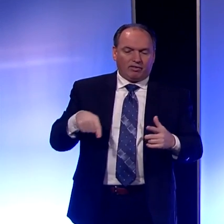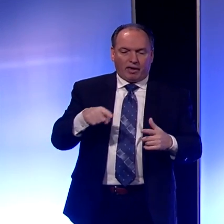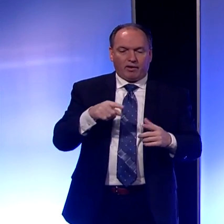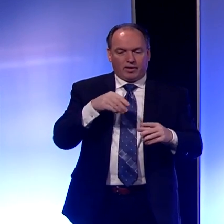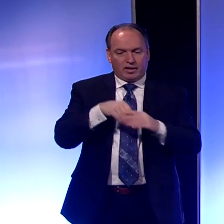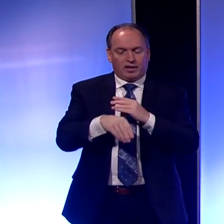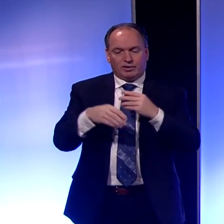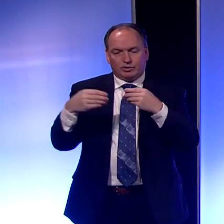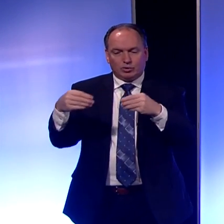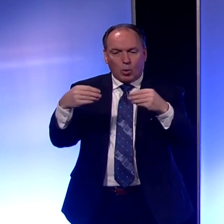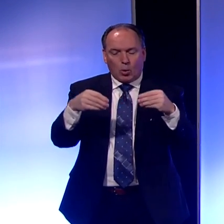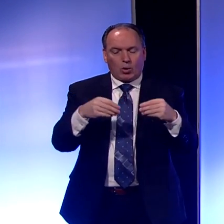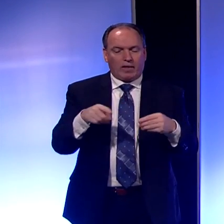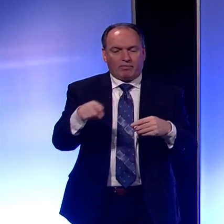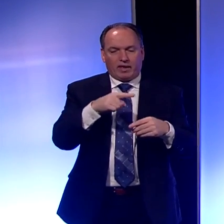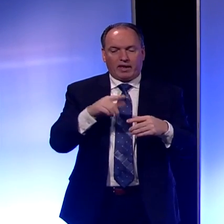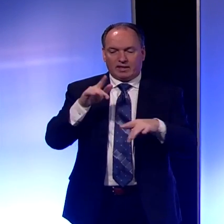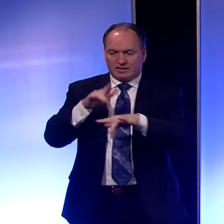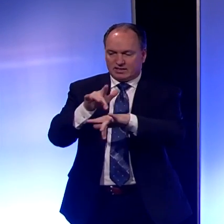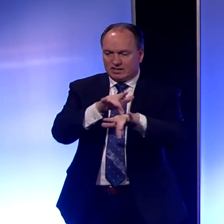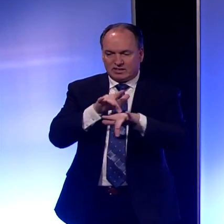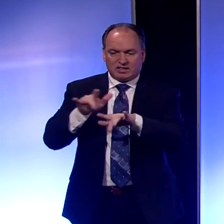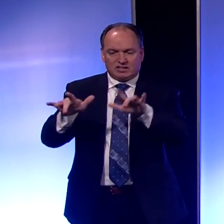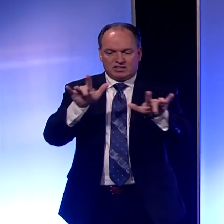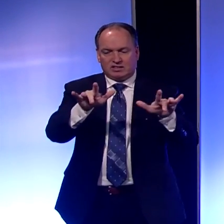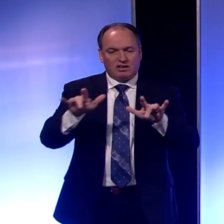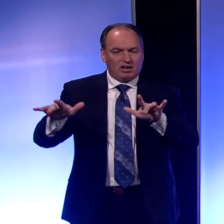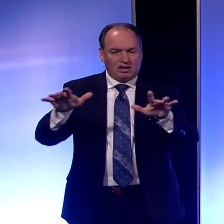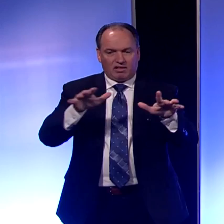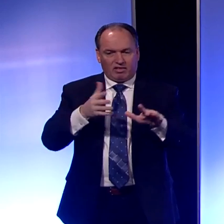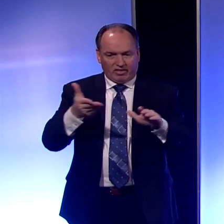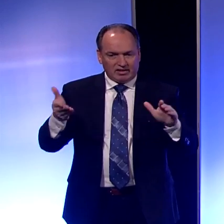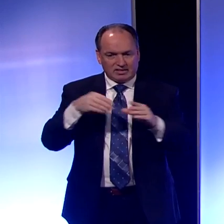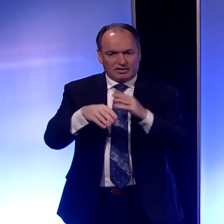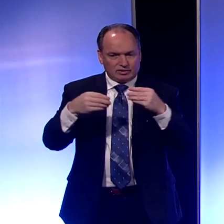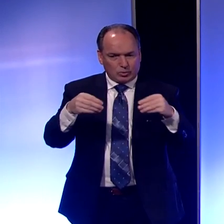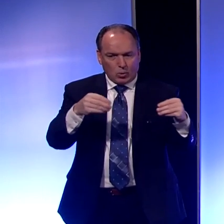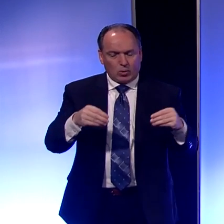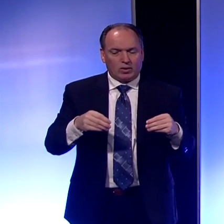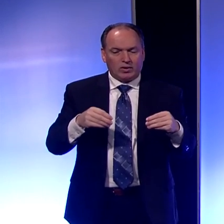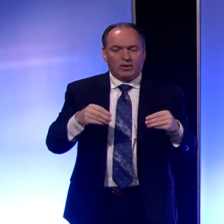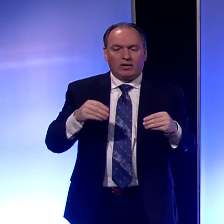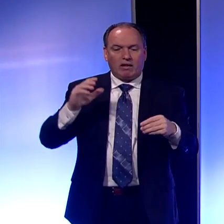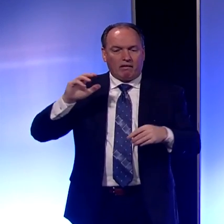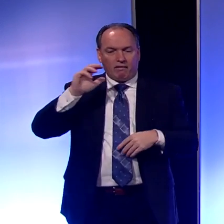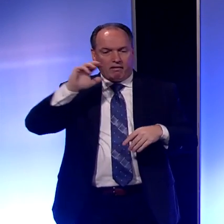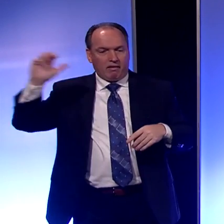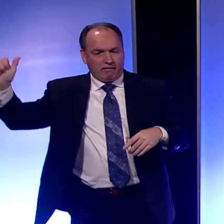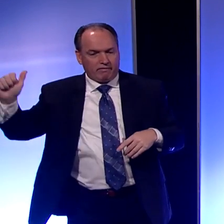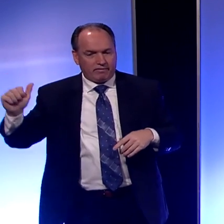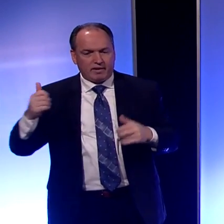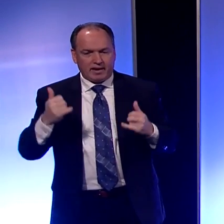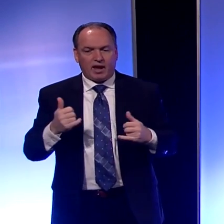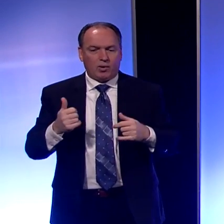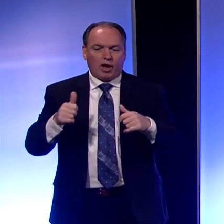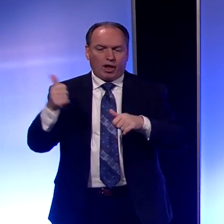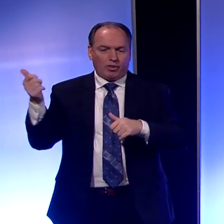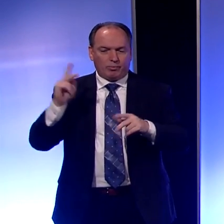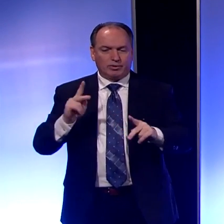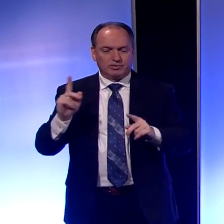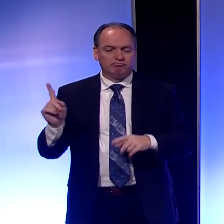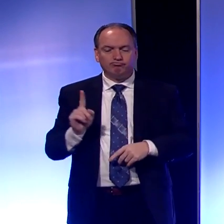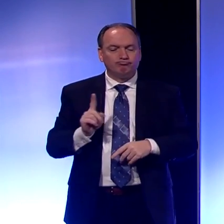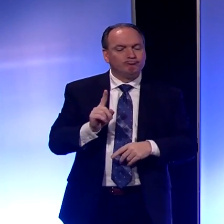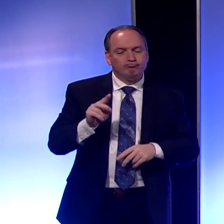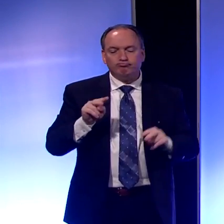a grocery store and they touch a bunch of stuff. And they, now somebody else comes behind them